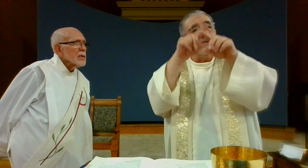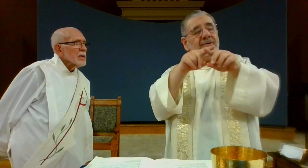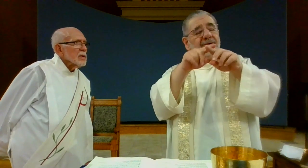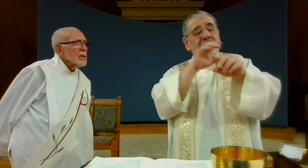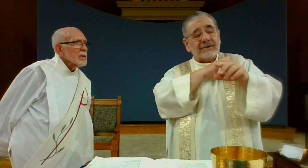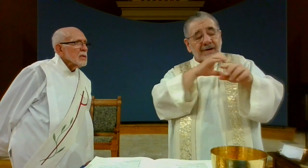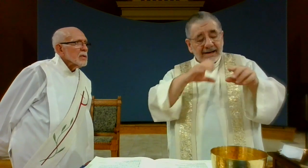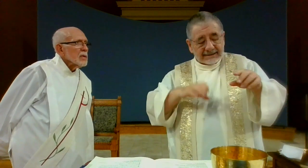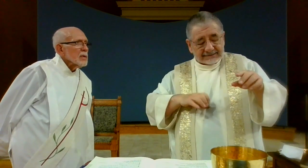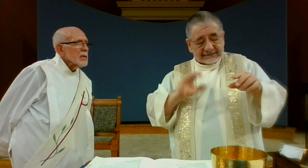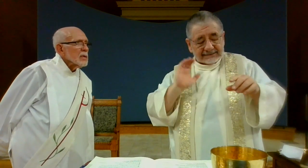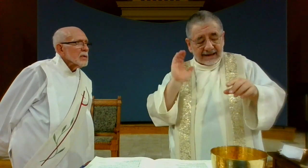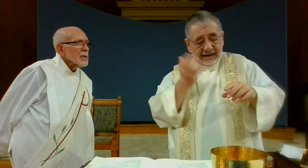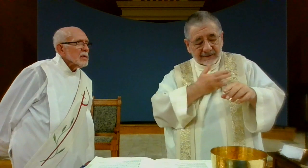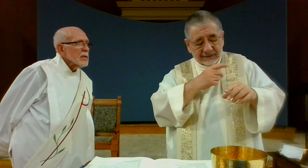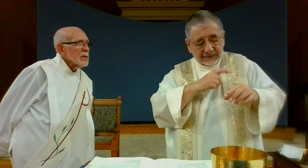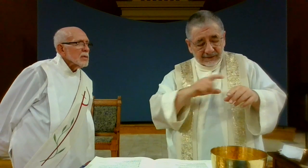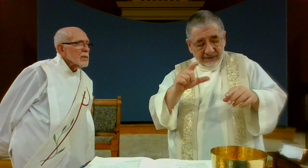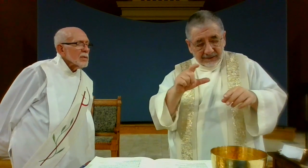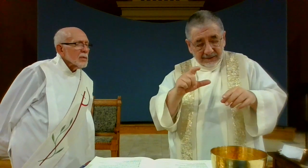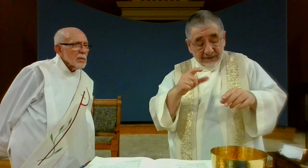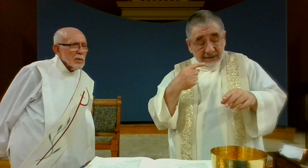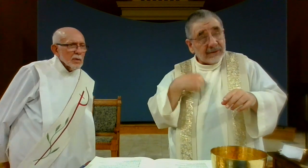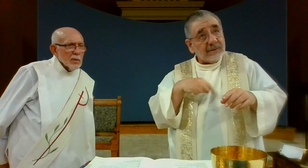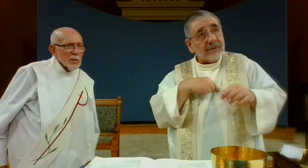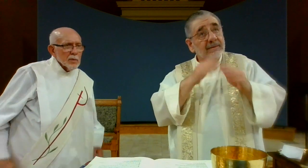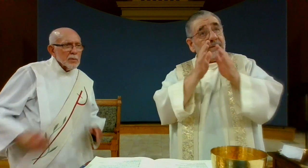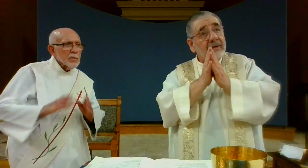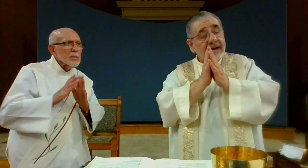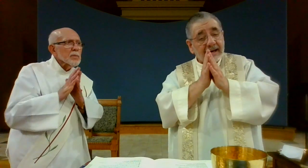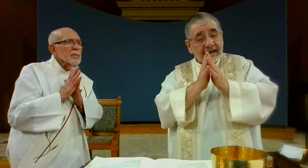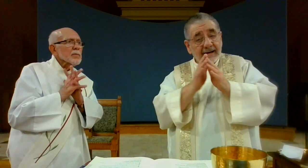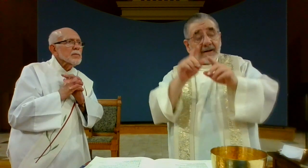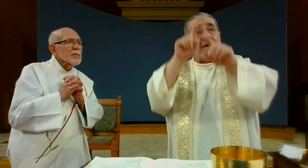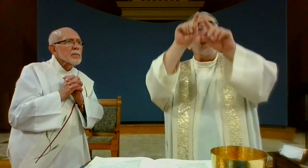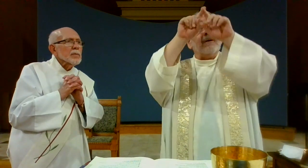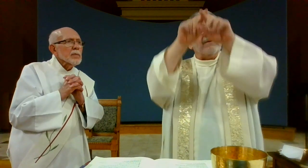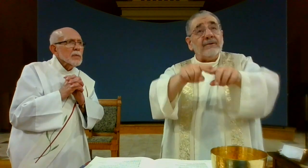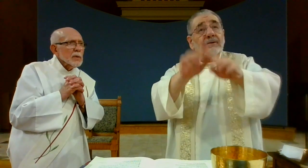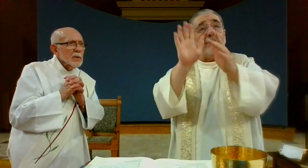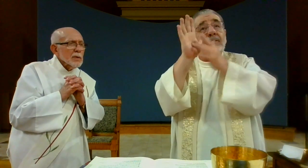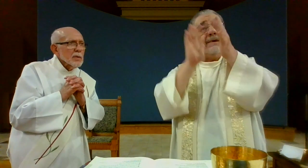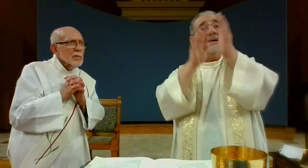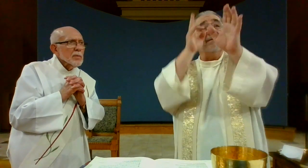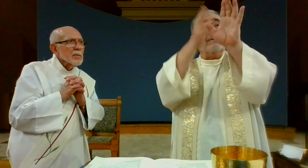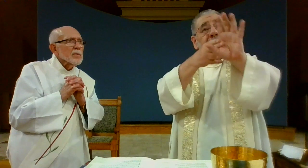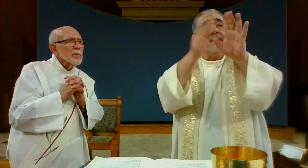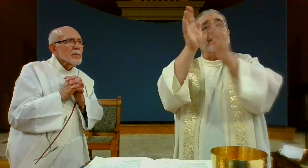apostles, and all the saints who have pleased you throughout the ages, that we may merit to be coheres in eternal life, and praise and